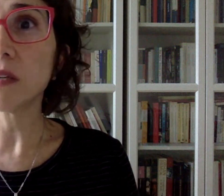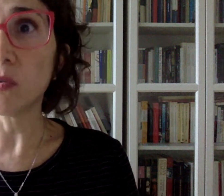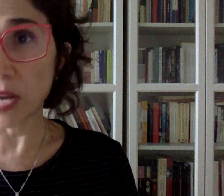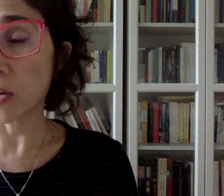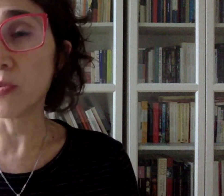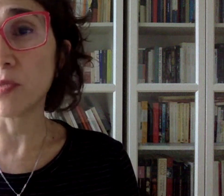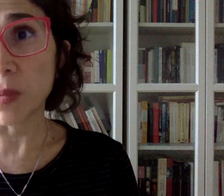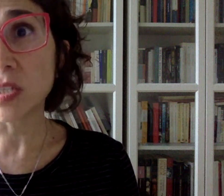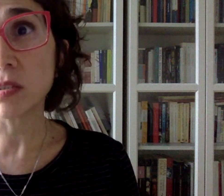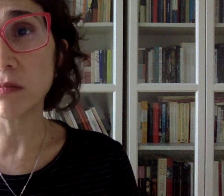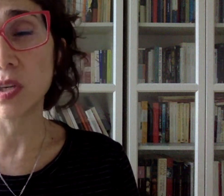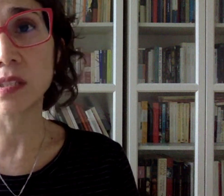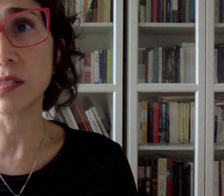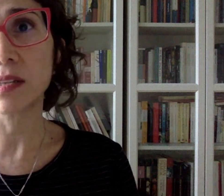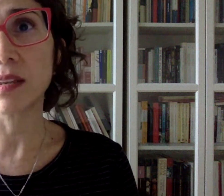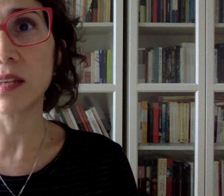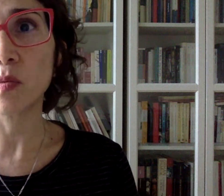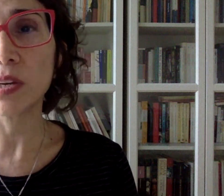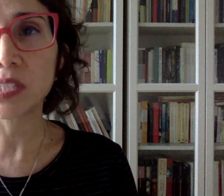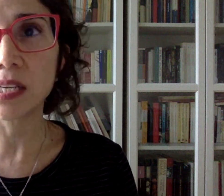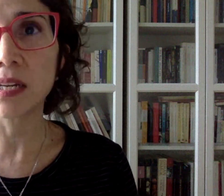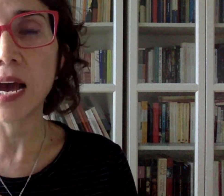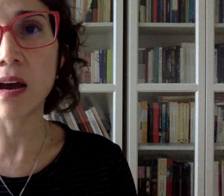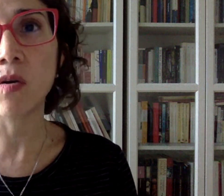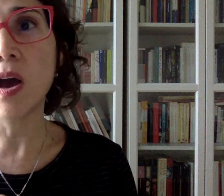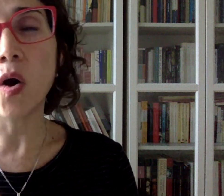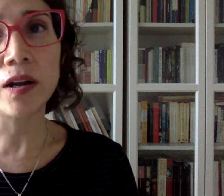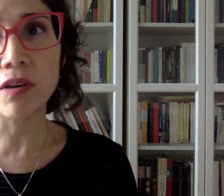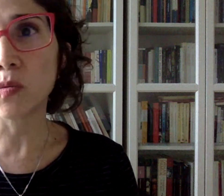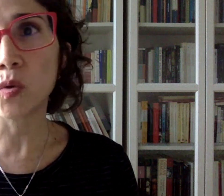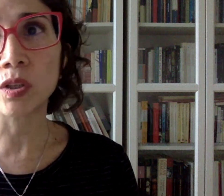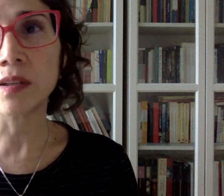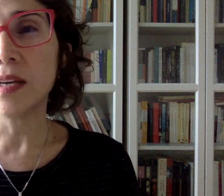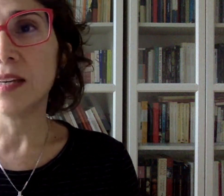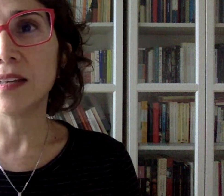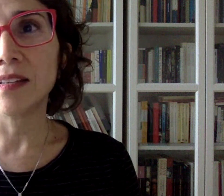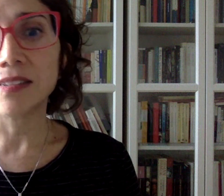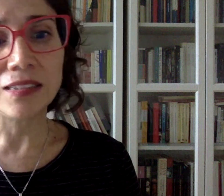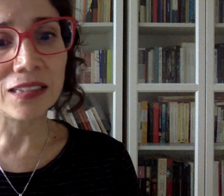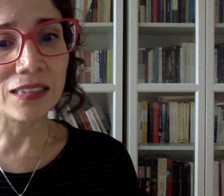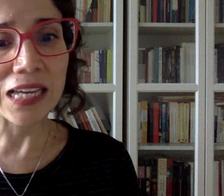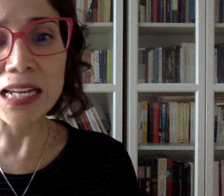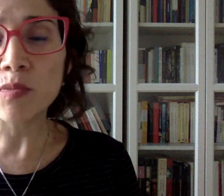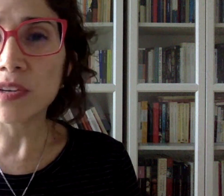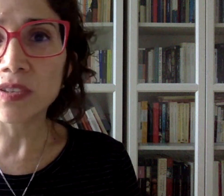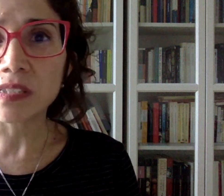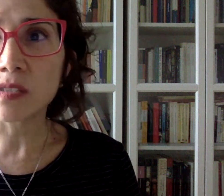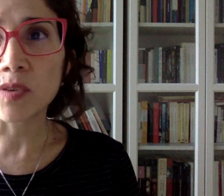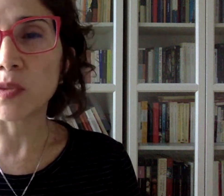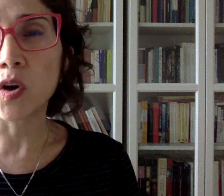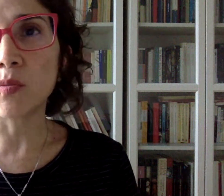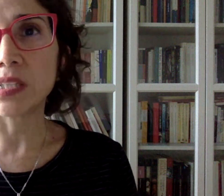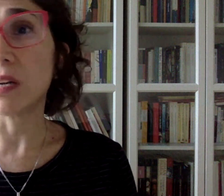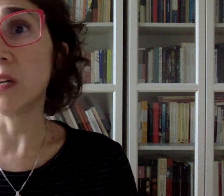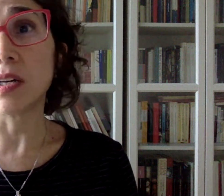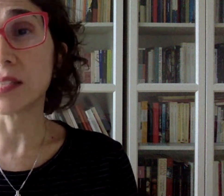of lack of information, for instance. And I think that we have seen how all around the world the daily briefings